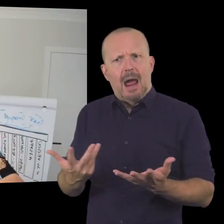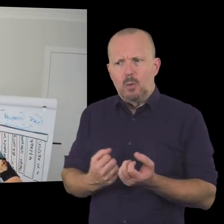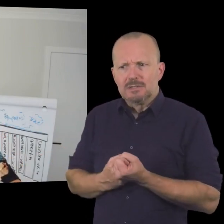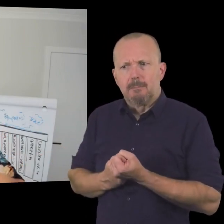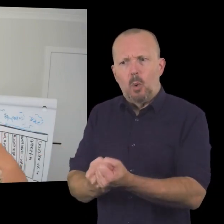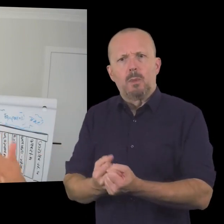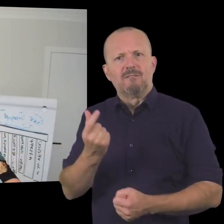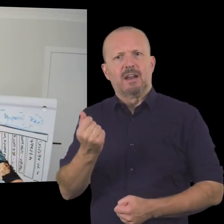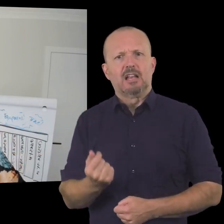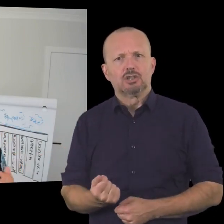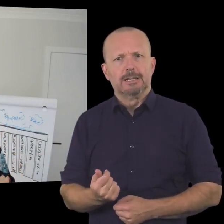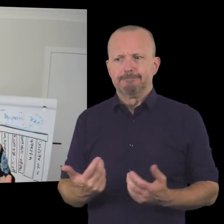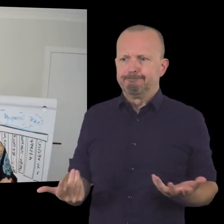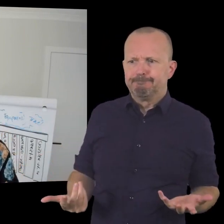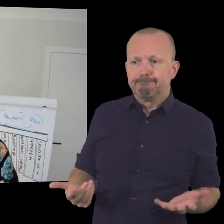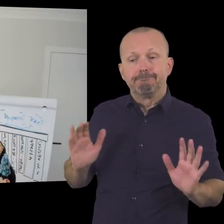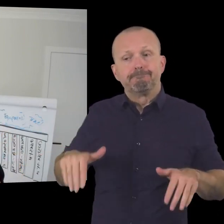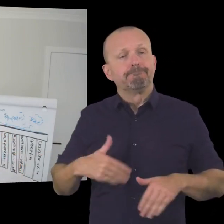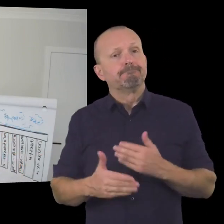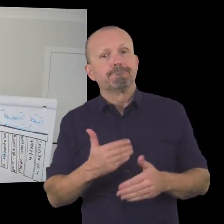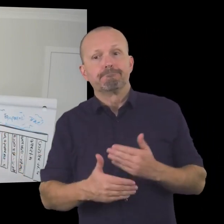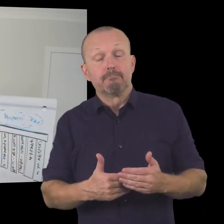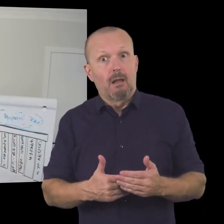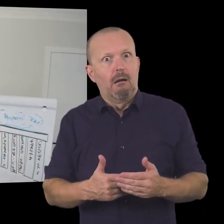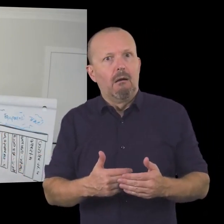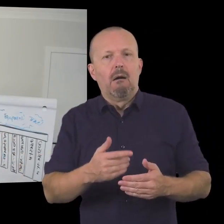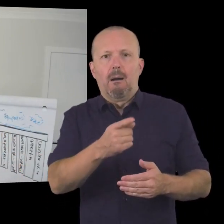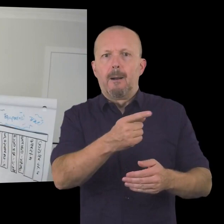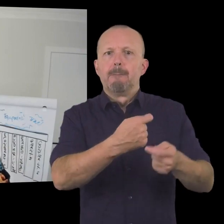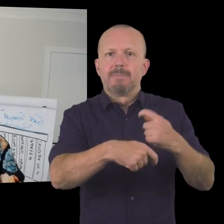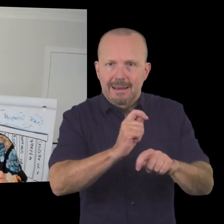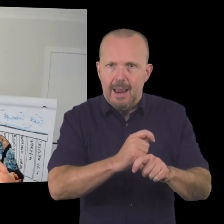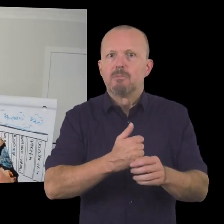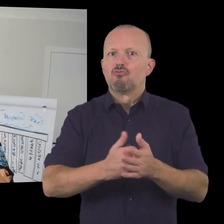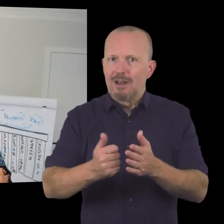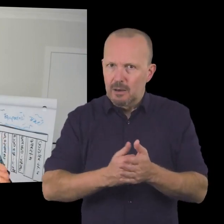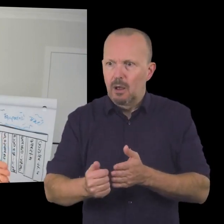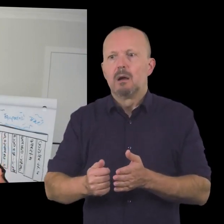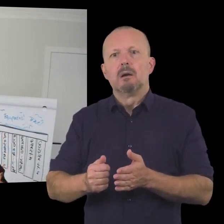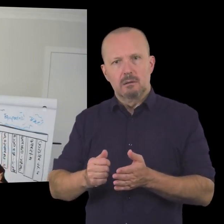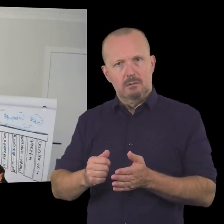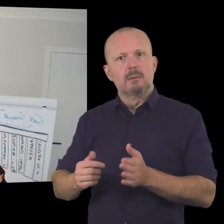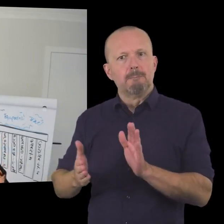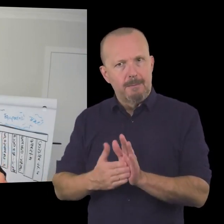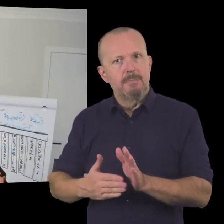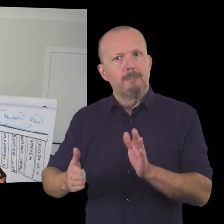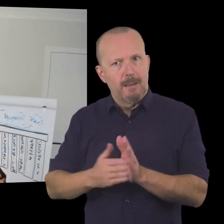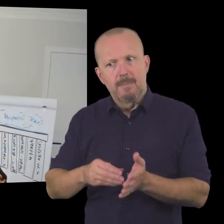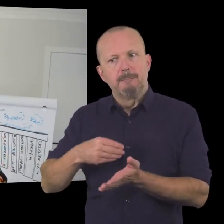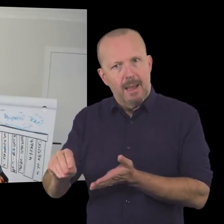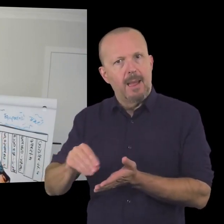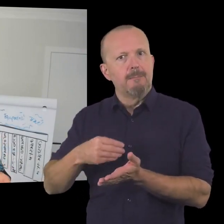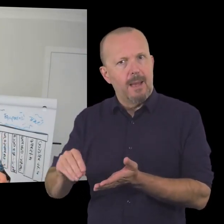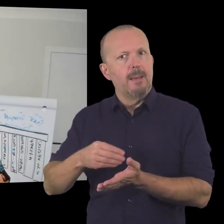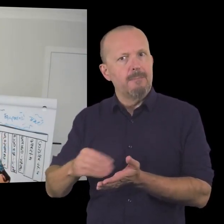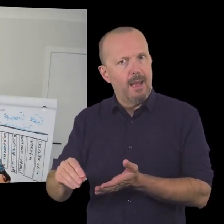actually making or supporting in a financial sense so it also converted those people into regular uh contributors because they